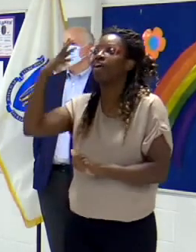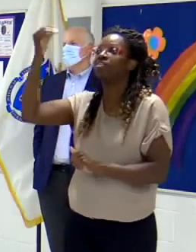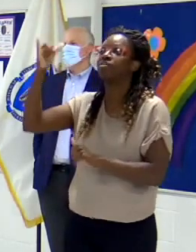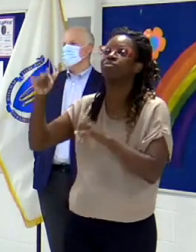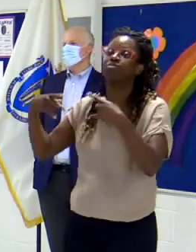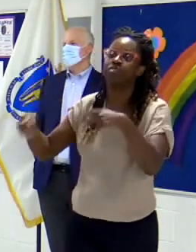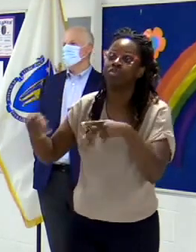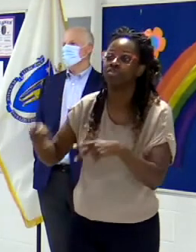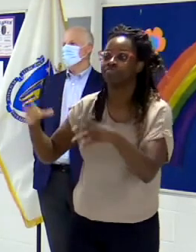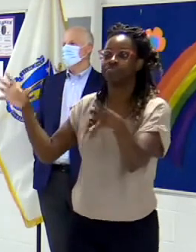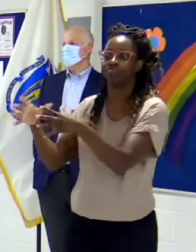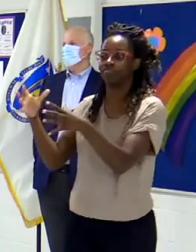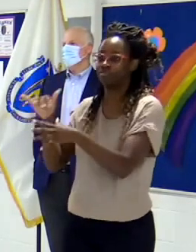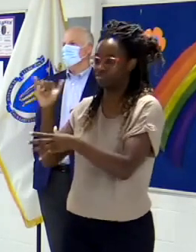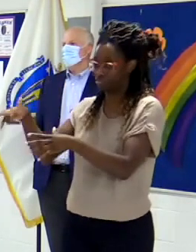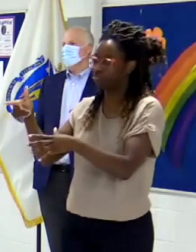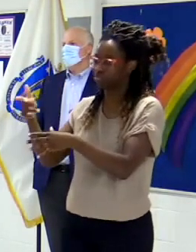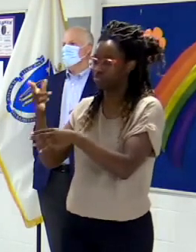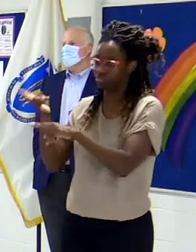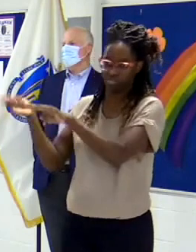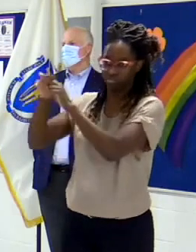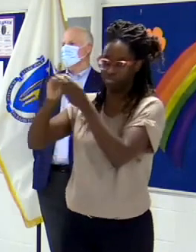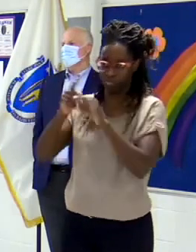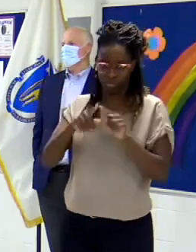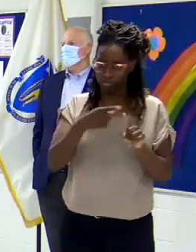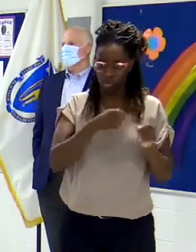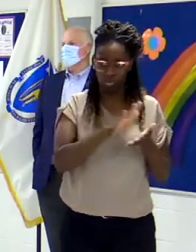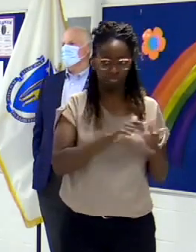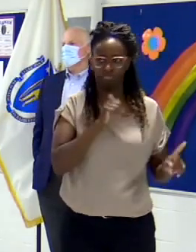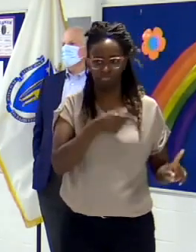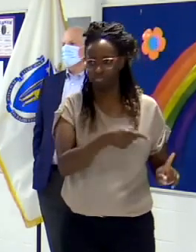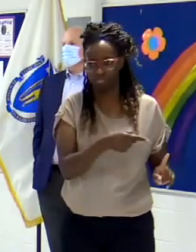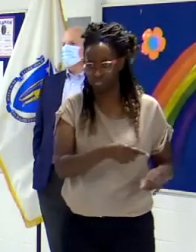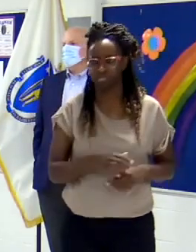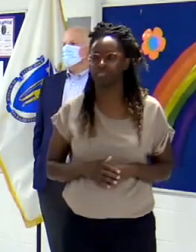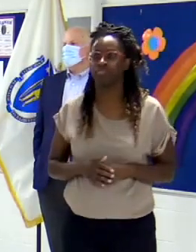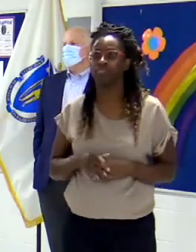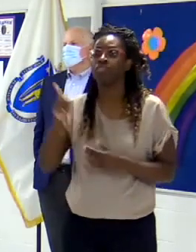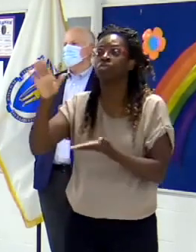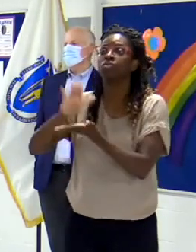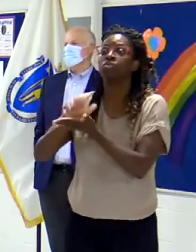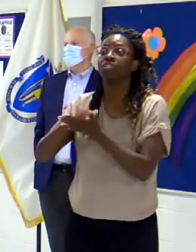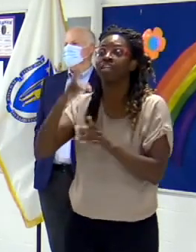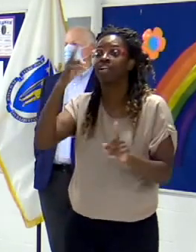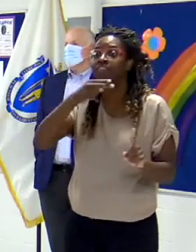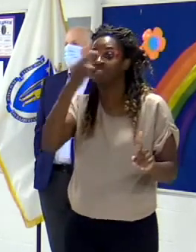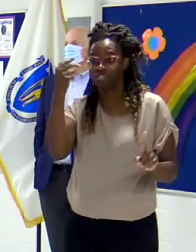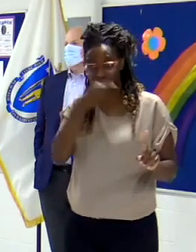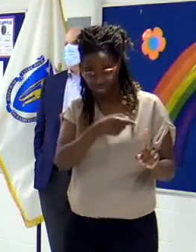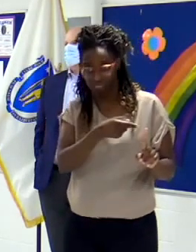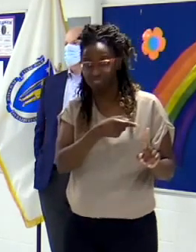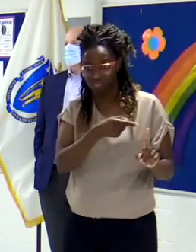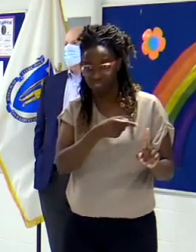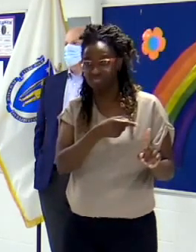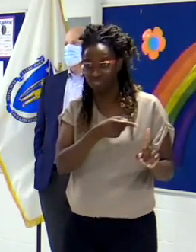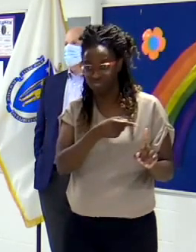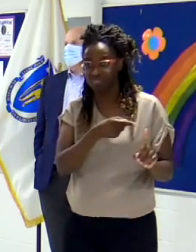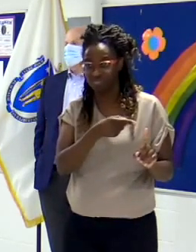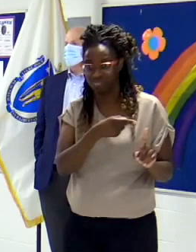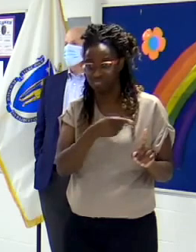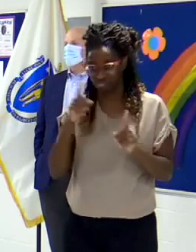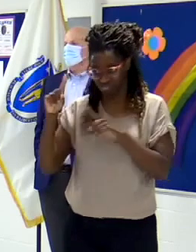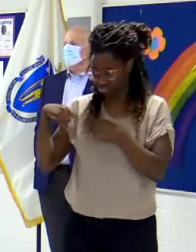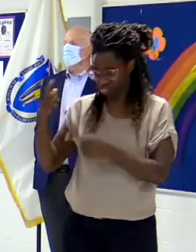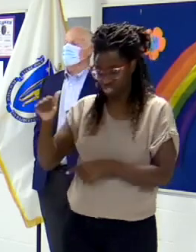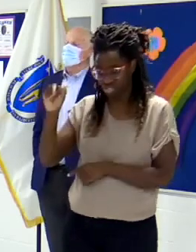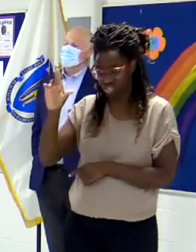probably the parochial school system, which has had almost 30,000 kids and 4,000 staff in person since the middle of August and has